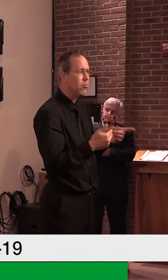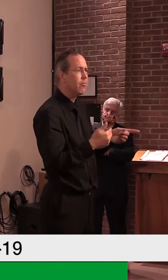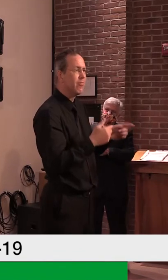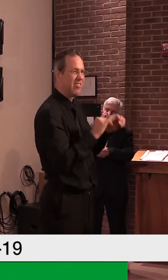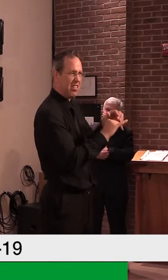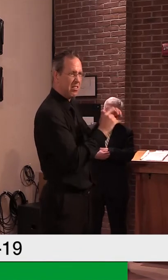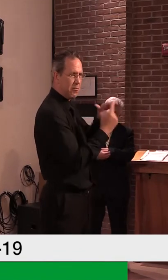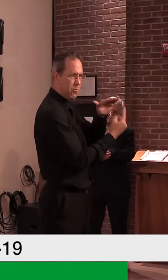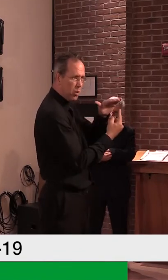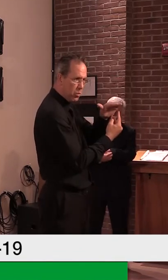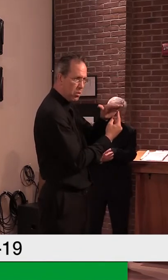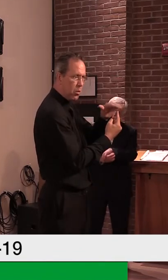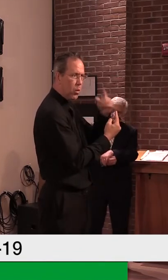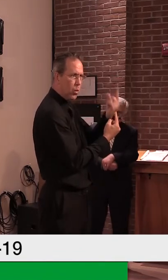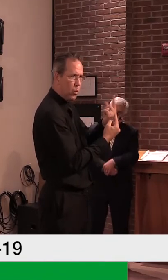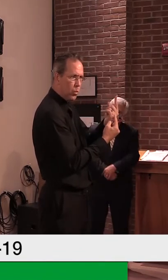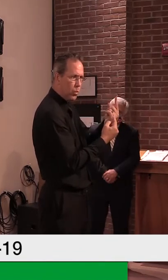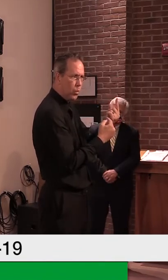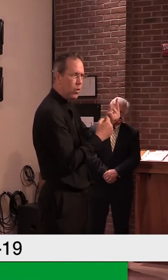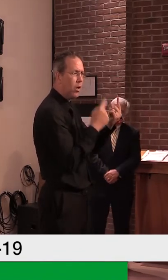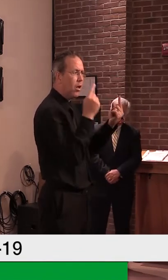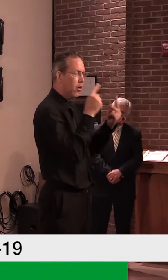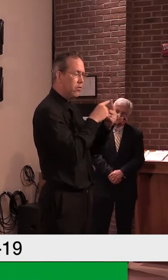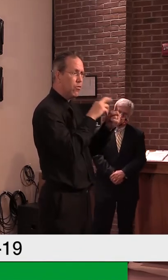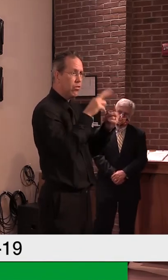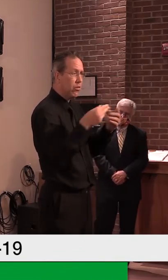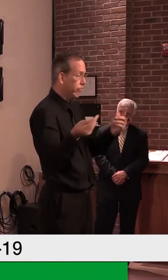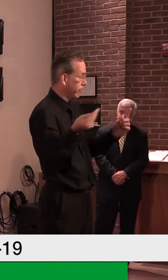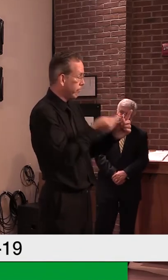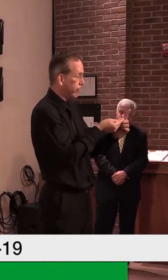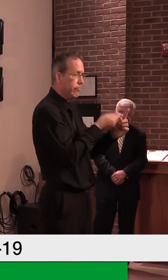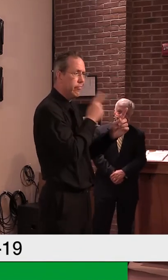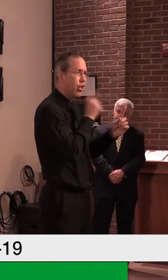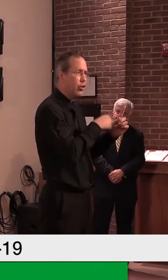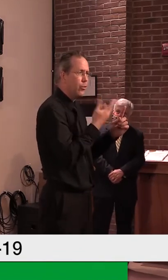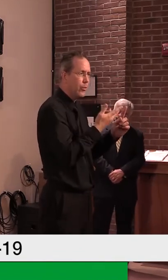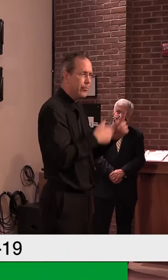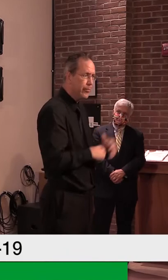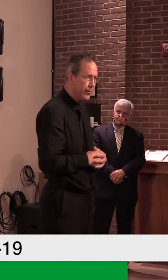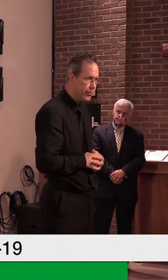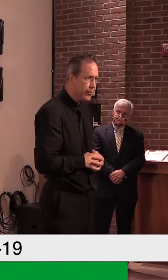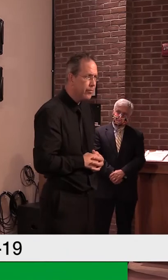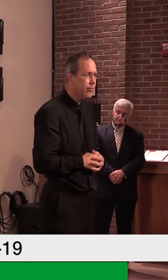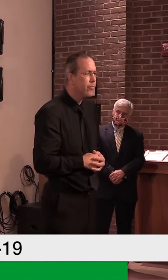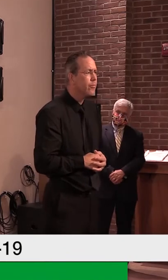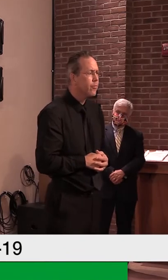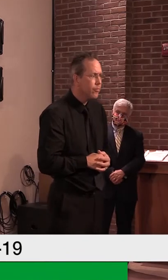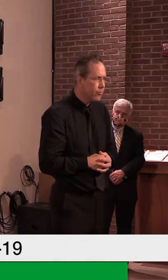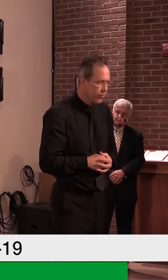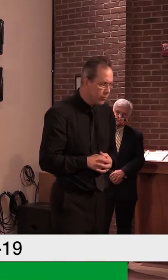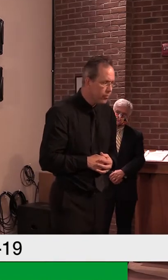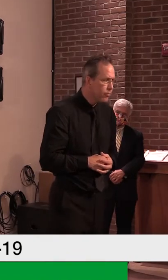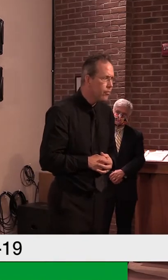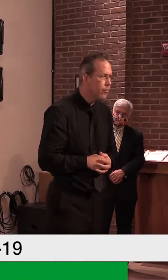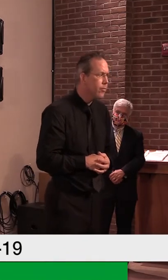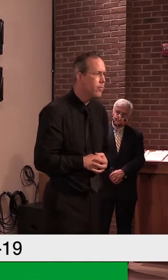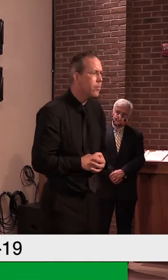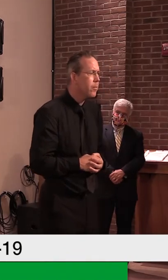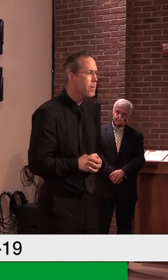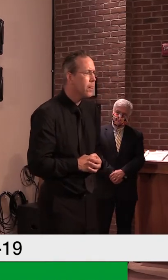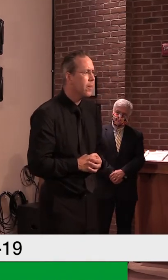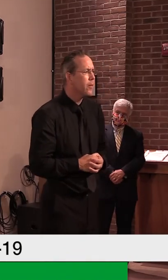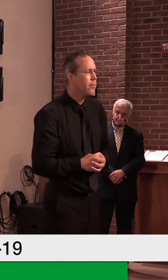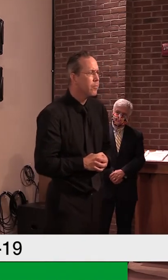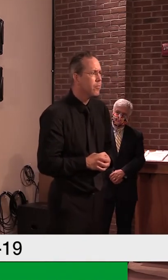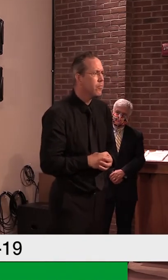uh, until further notice. Just like we tell people don't show up at work, um, if you don't feel well. Uh, this would